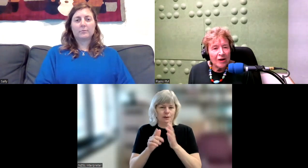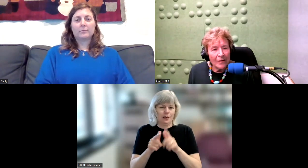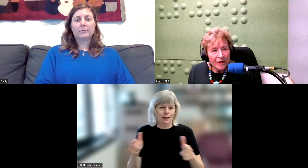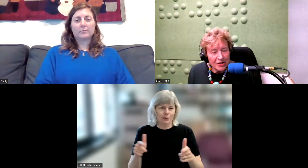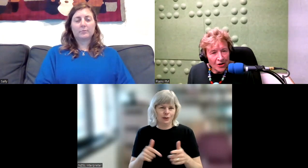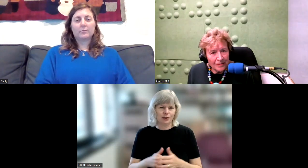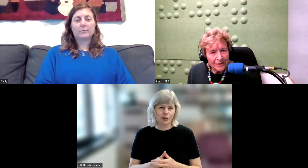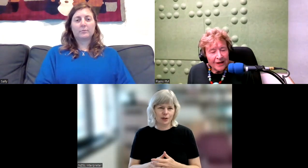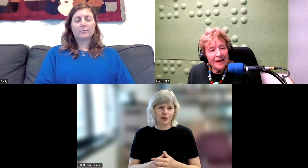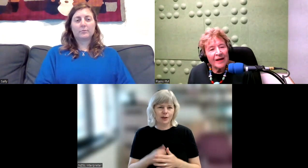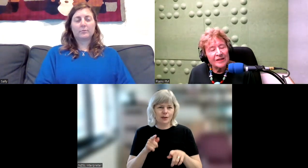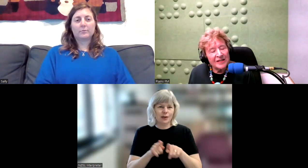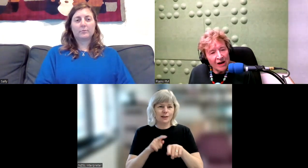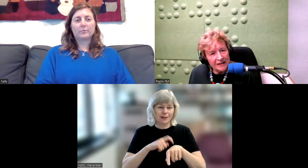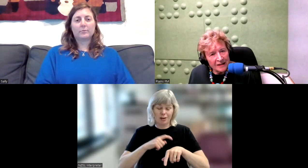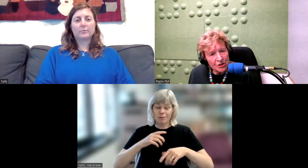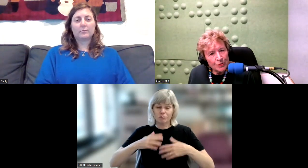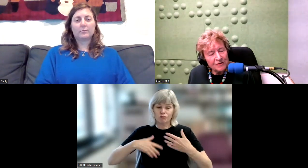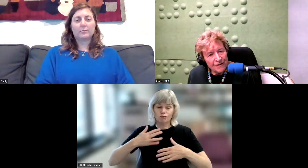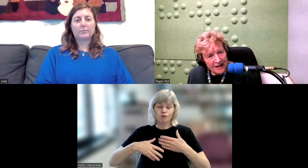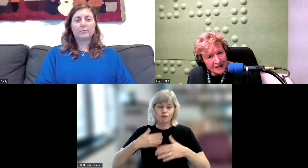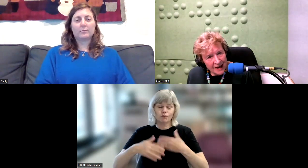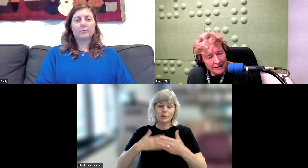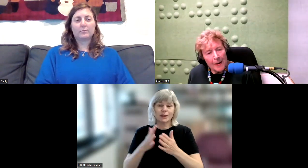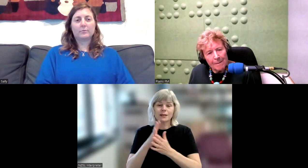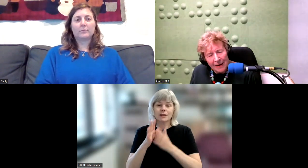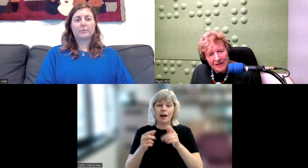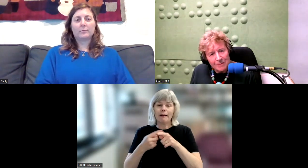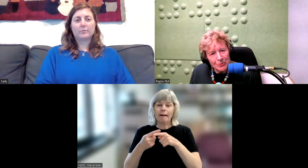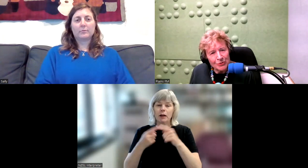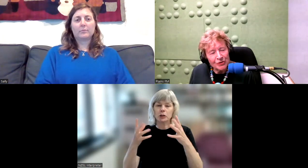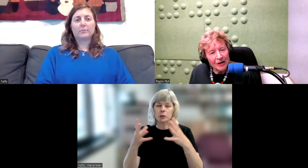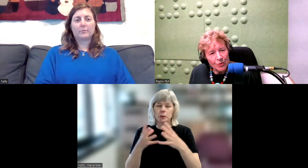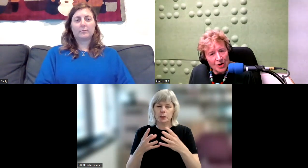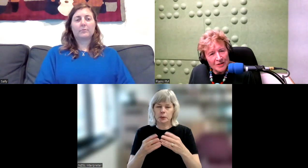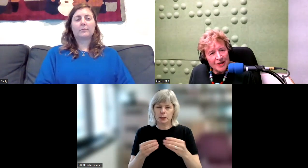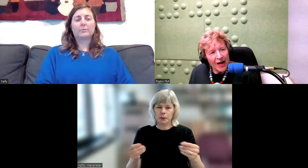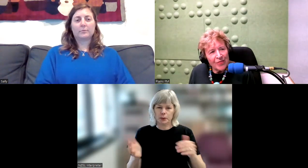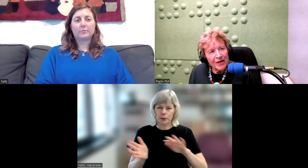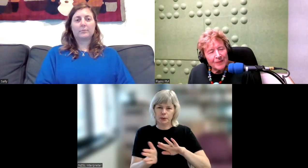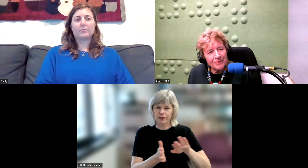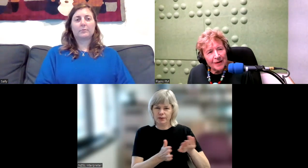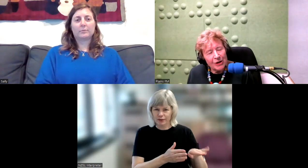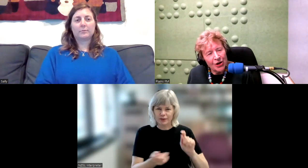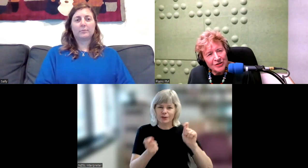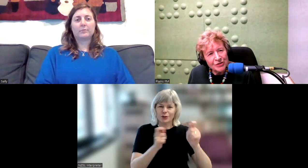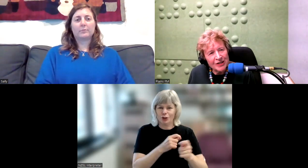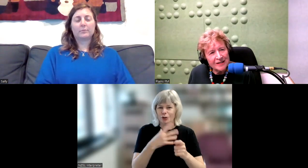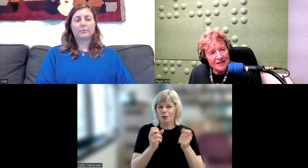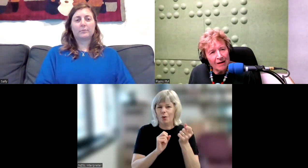time went on, signed English was phased out. But the important thing was that because New Zealand Sign